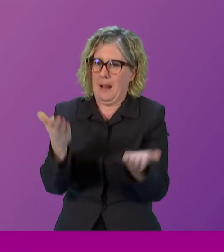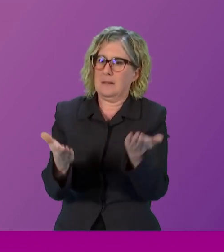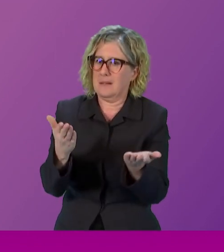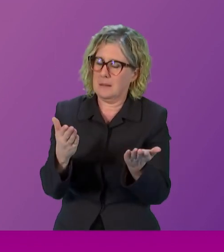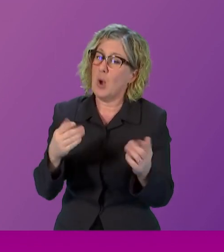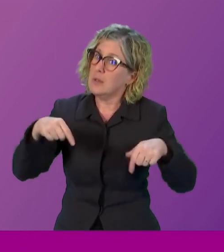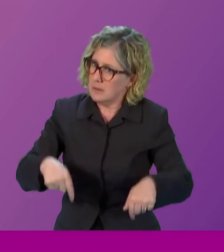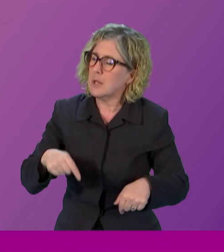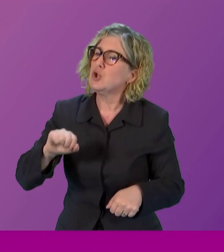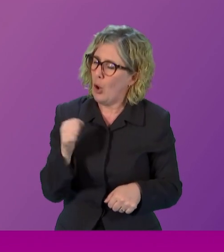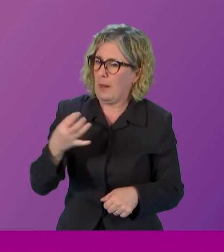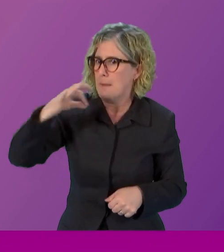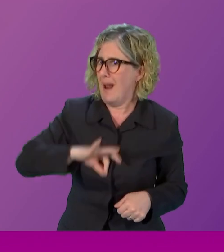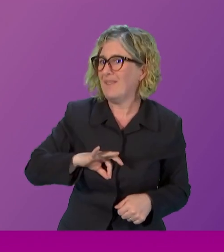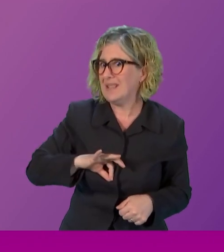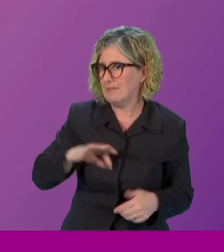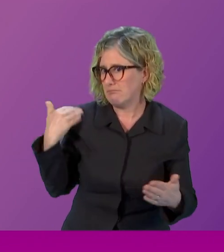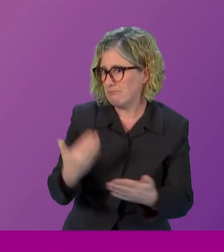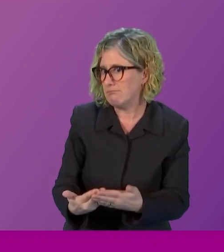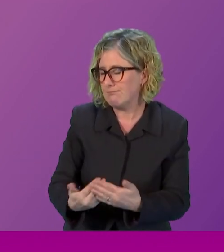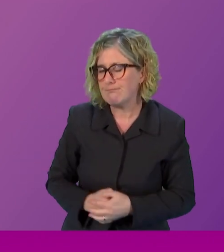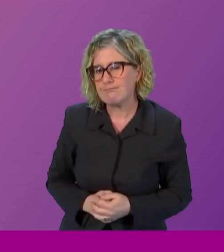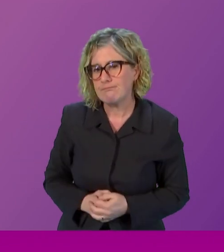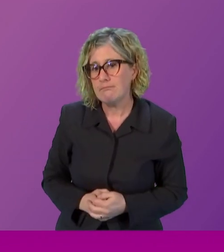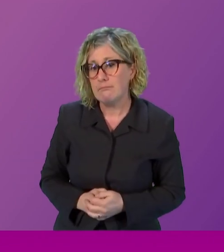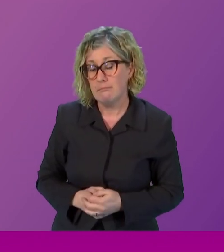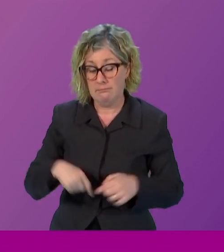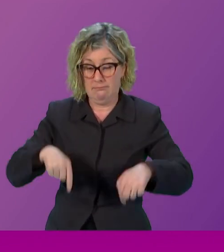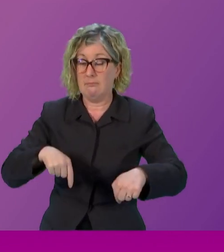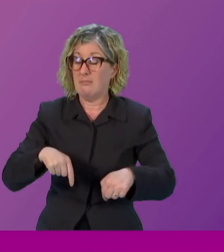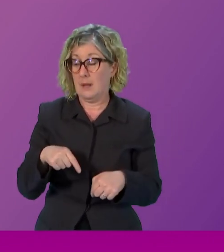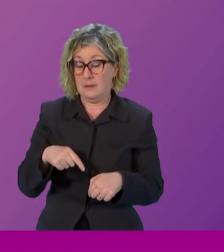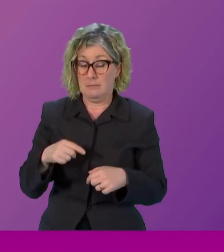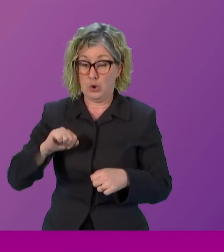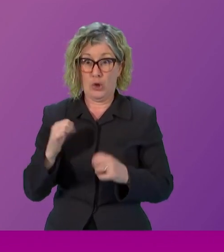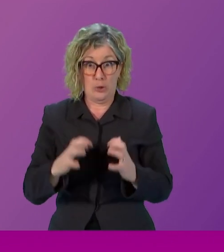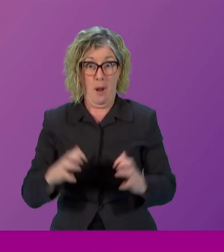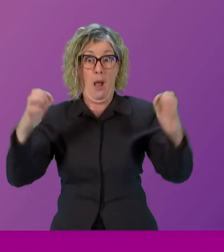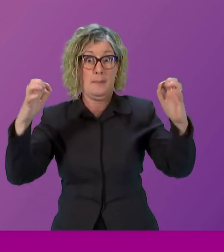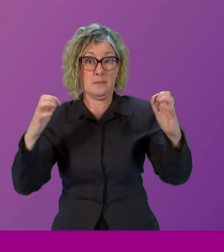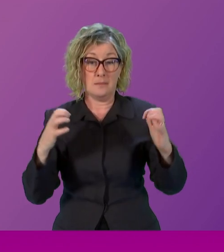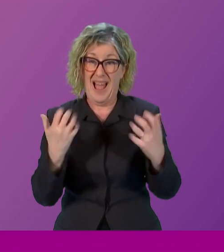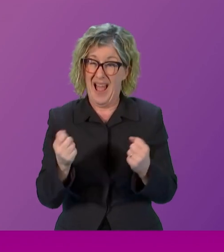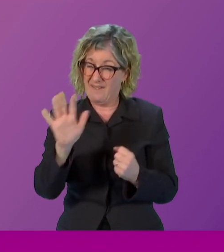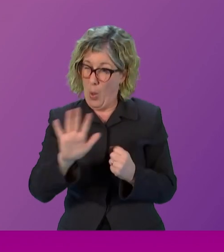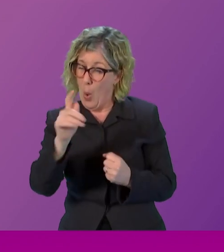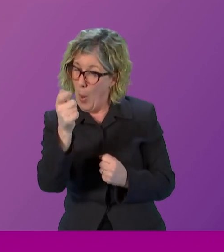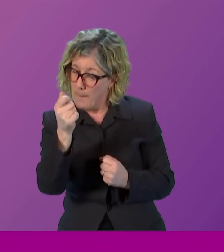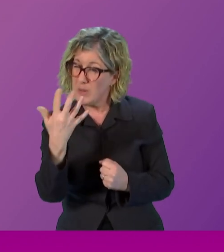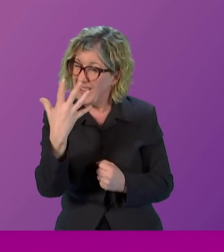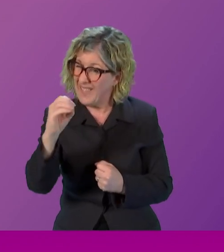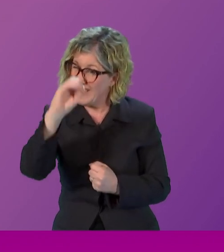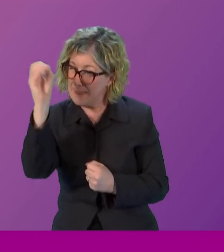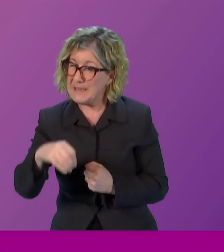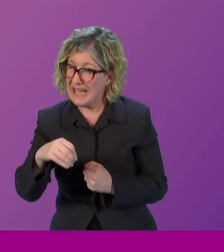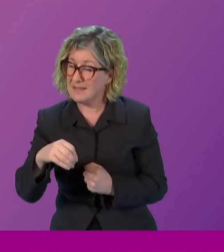is better for it the Scottish parliament as a whole as the presiding officer has said is closer to 50% representation than we've